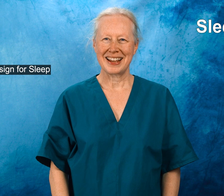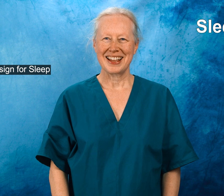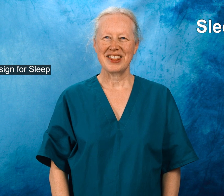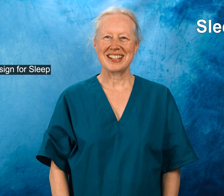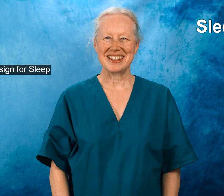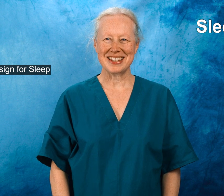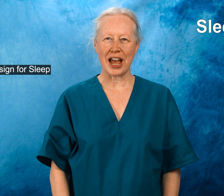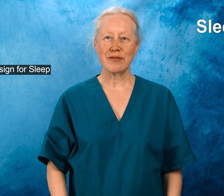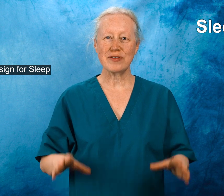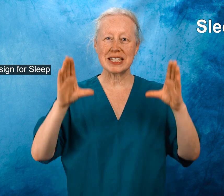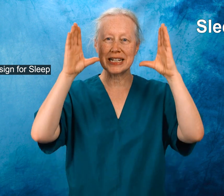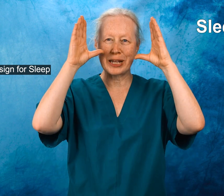This is the sign for sleep.